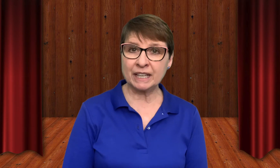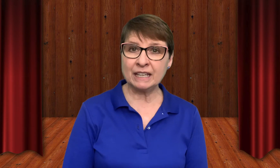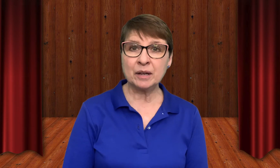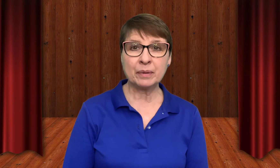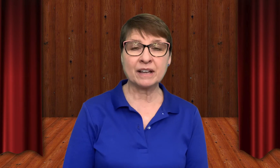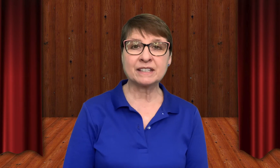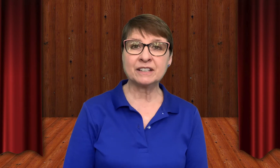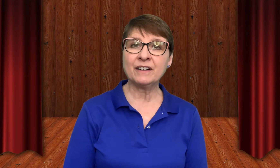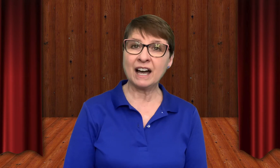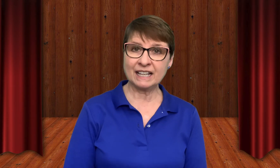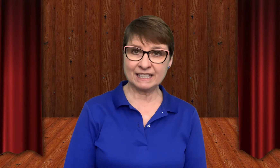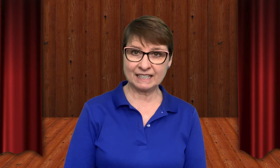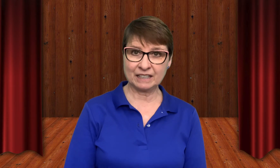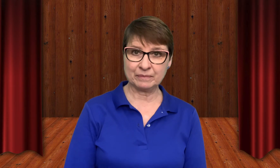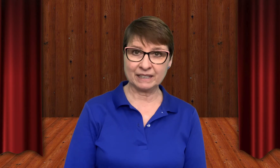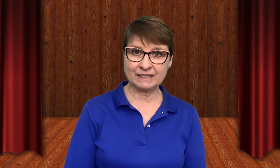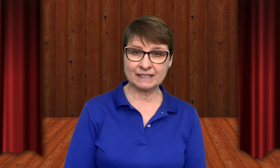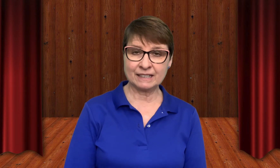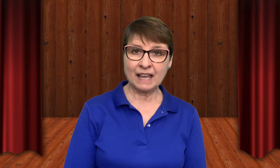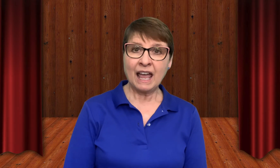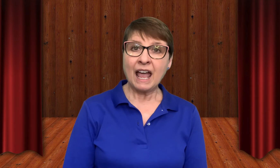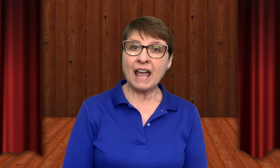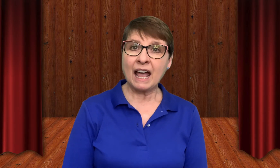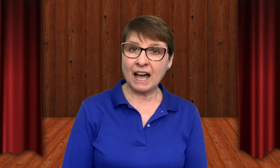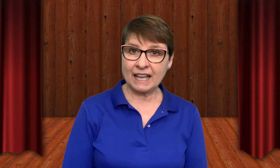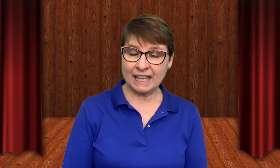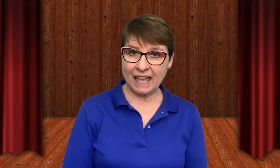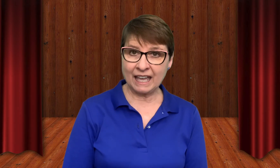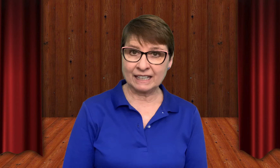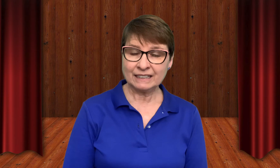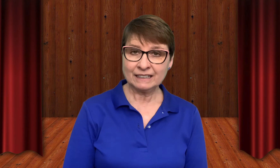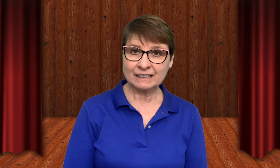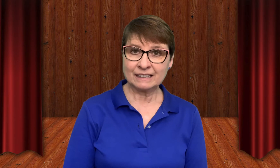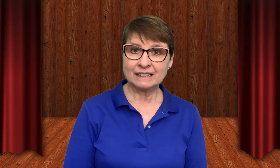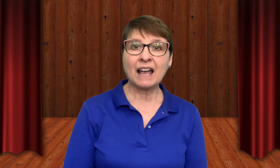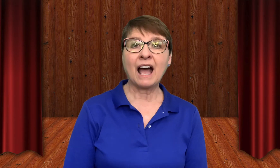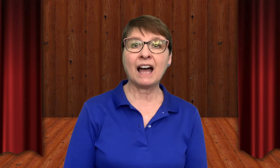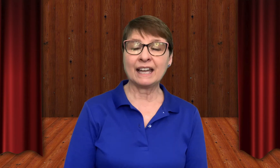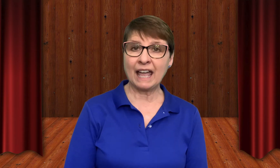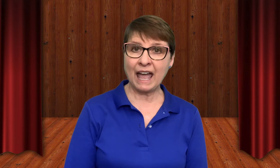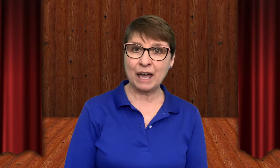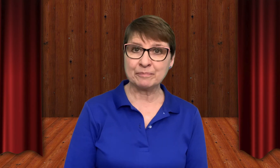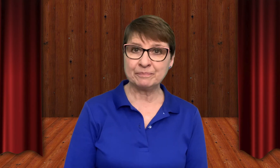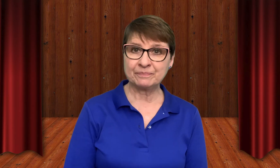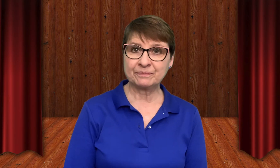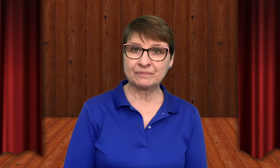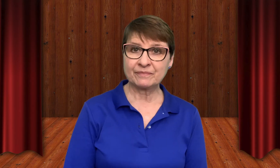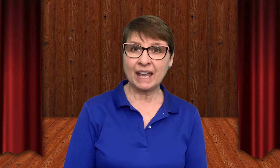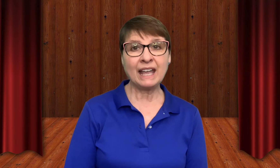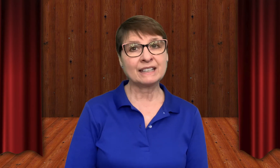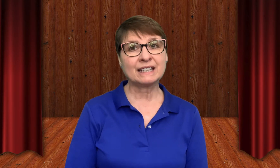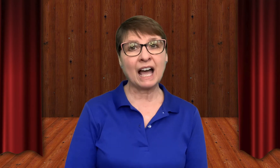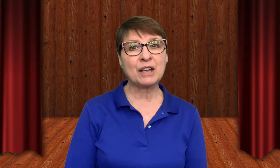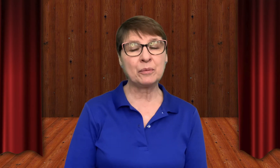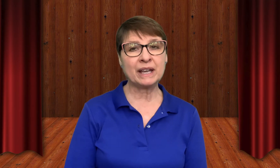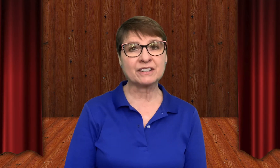positive I statements. I can, I am, and I wish.